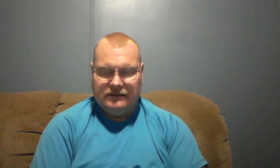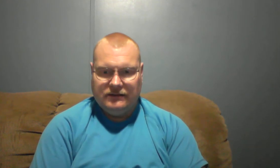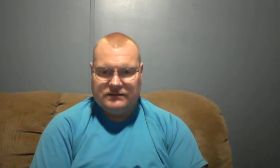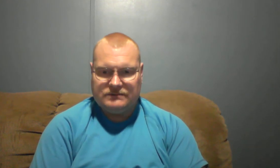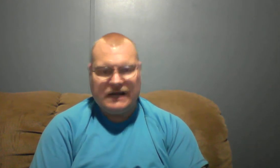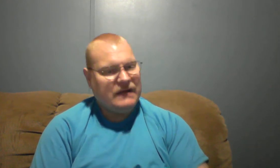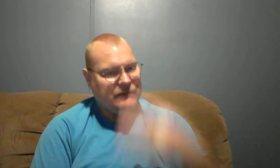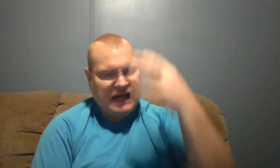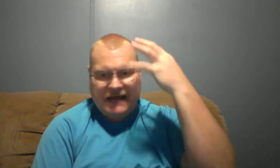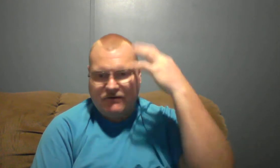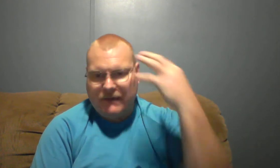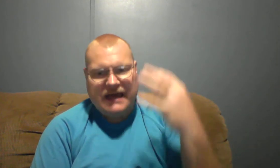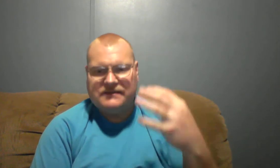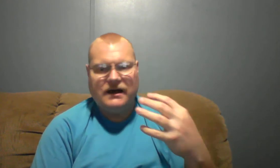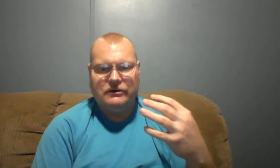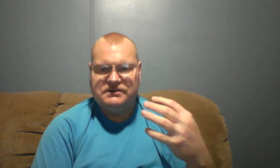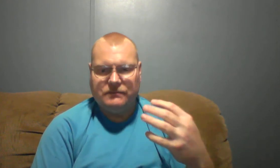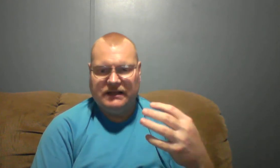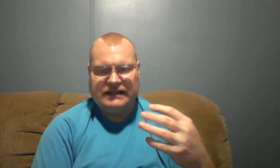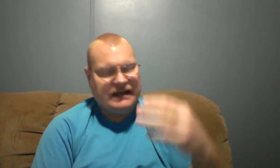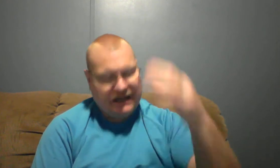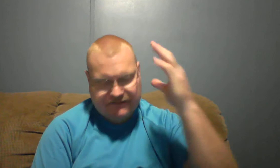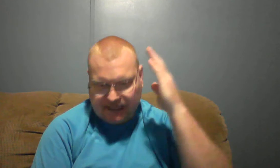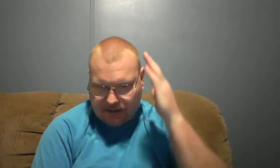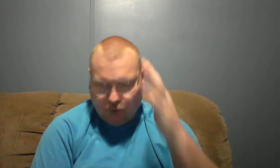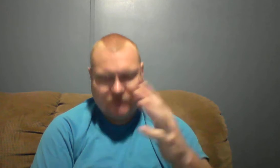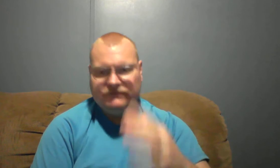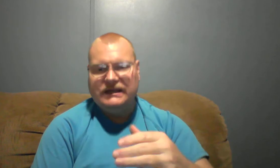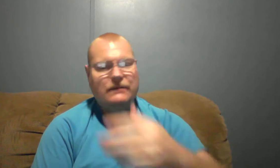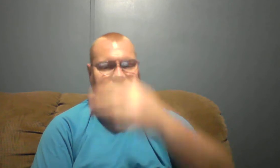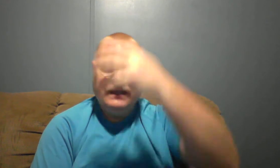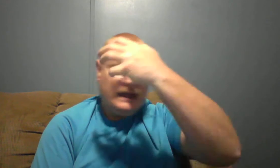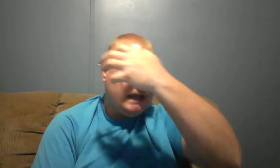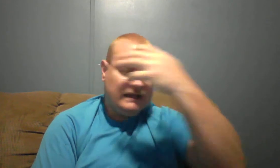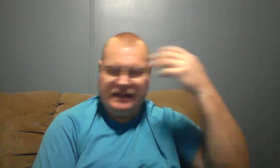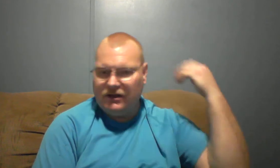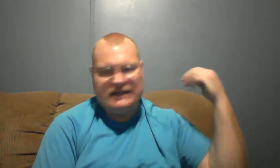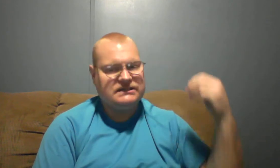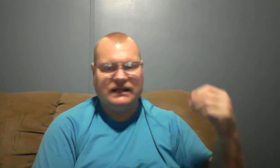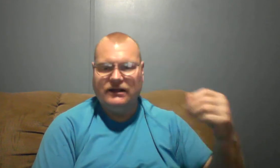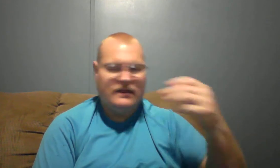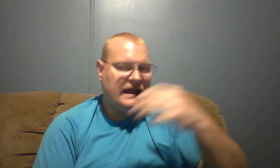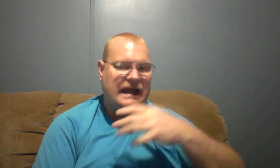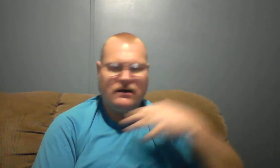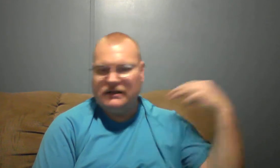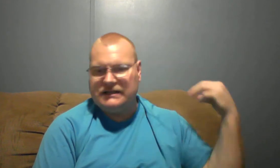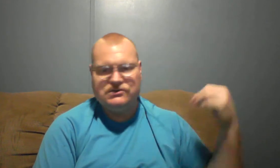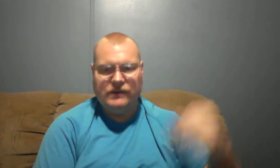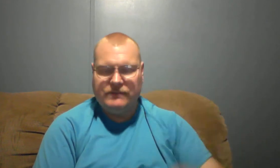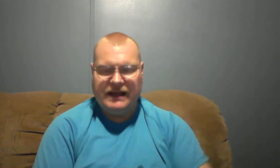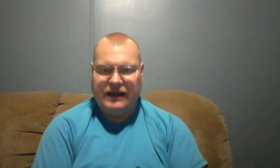Sometimes I might have a bad thought or something like that and I say Lord forgive me and you know it has to clear that out and sweep that out.